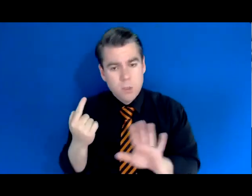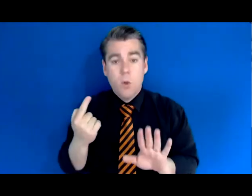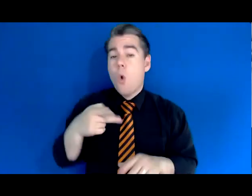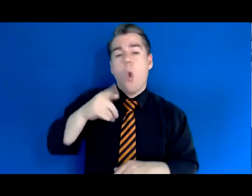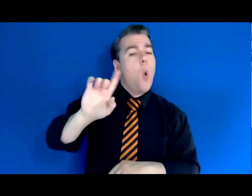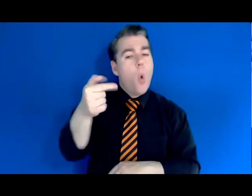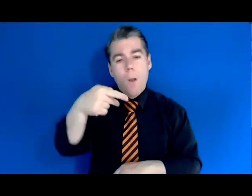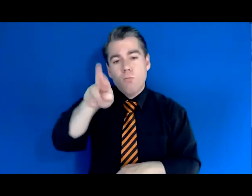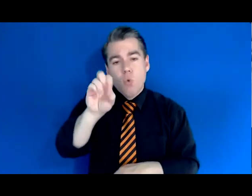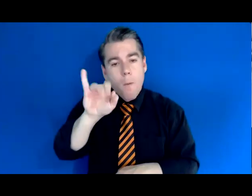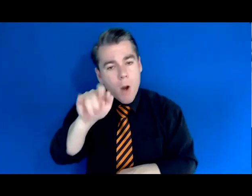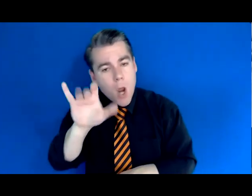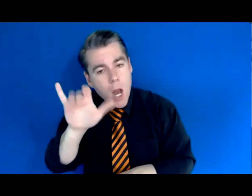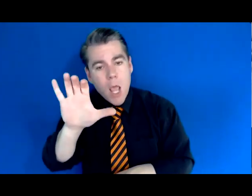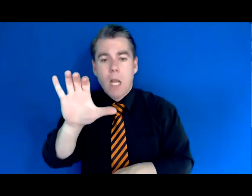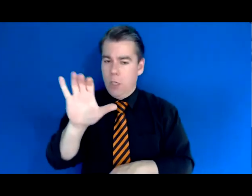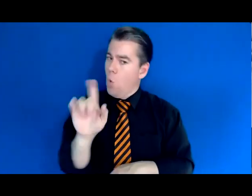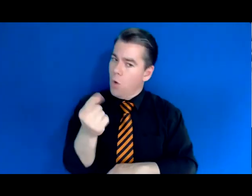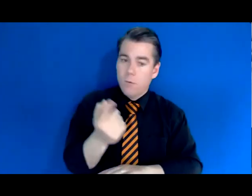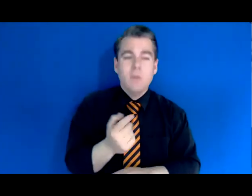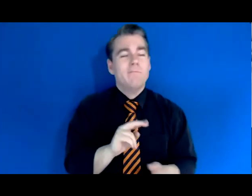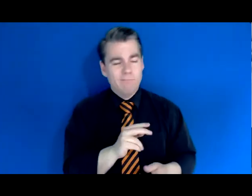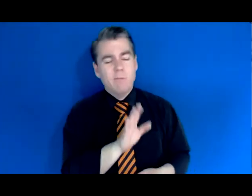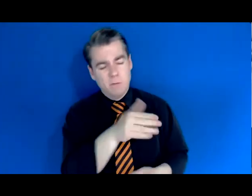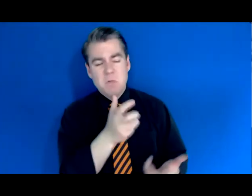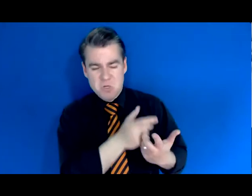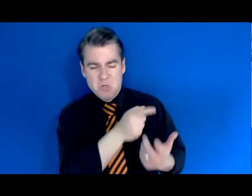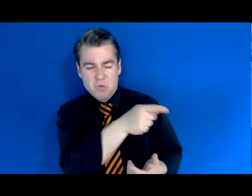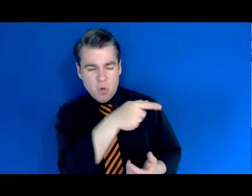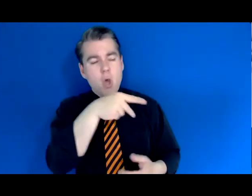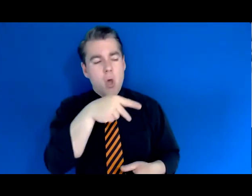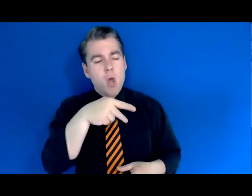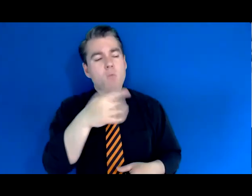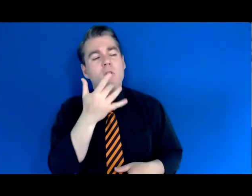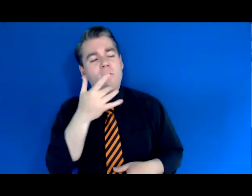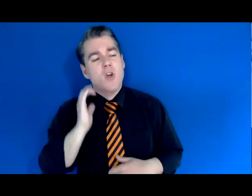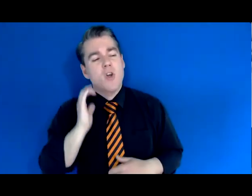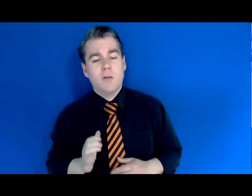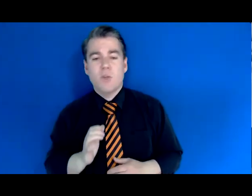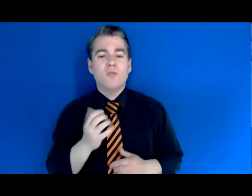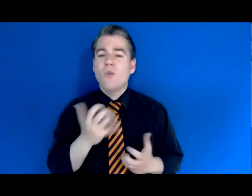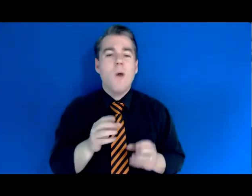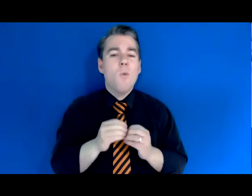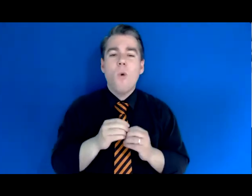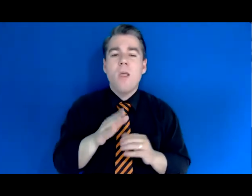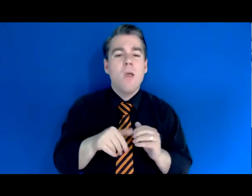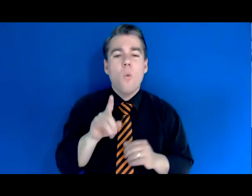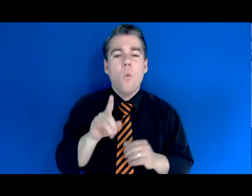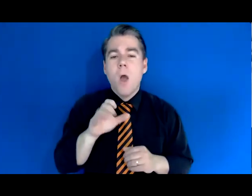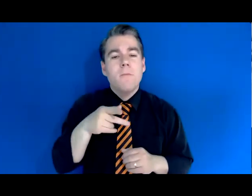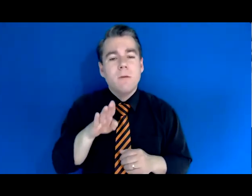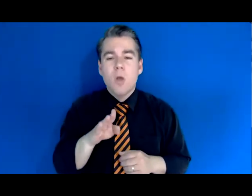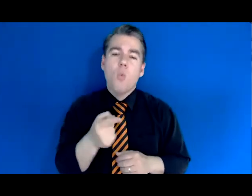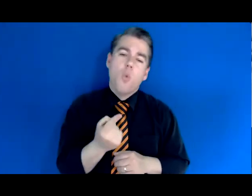then you want to recommend preferred customer to them. They don't want more than a hundred PV. They kind of want just maybe one or two products.